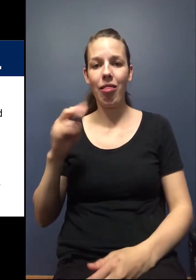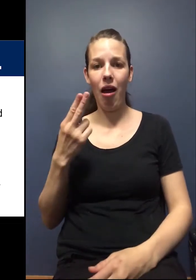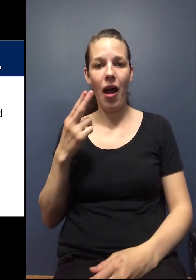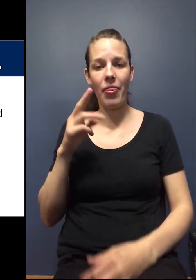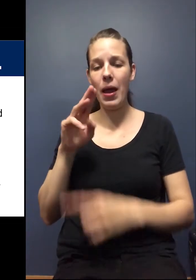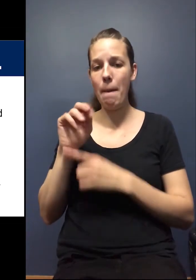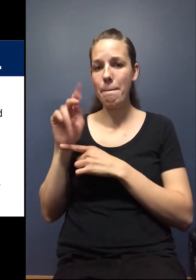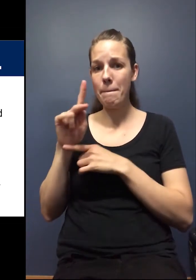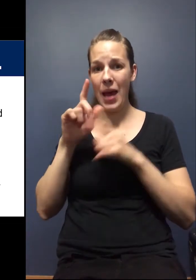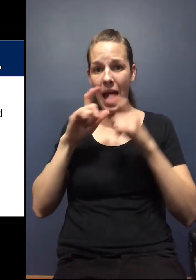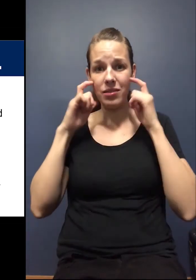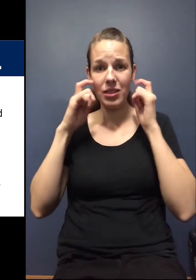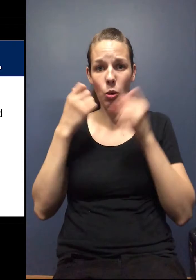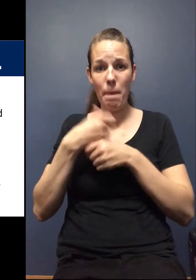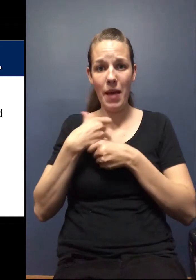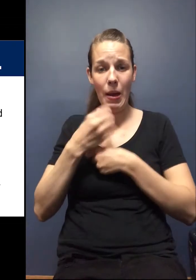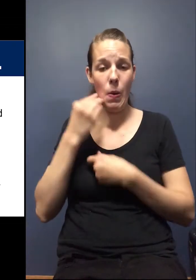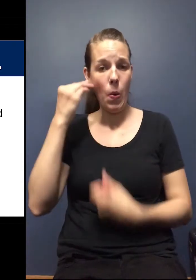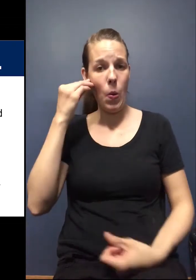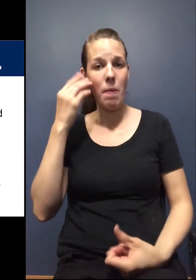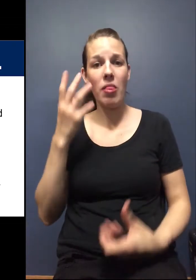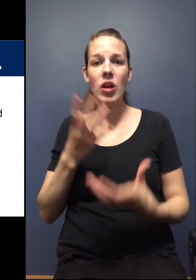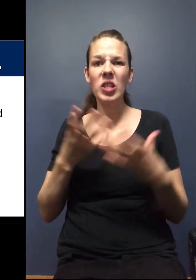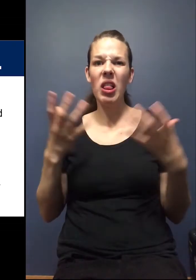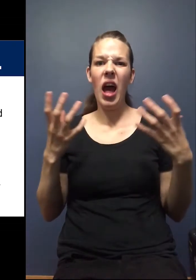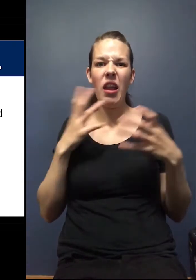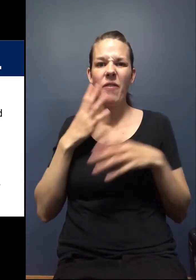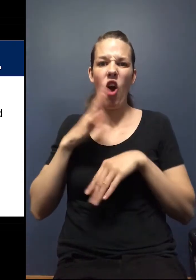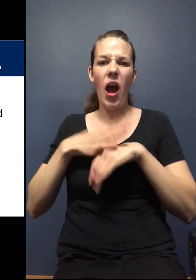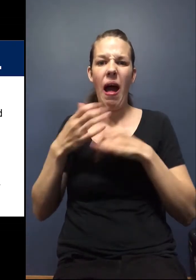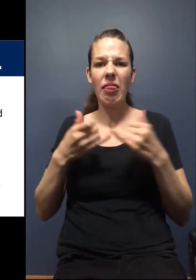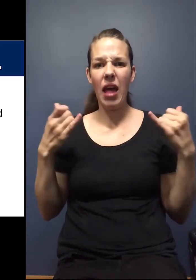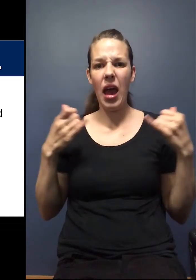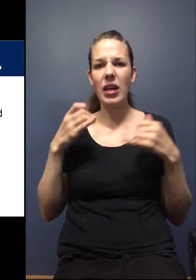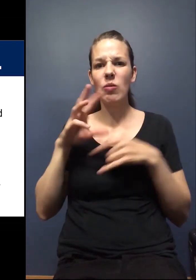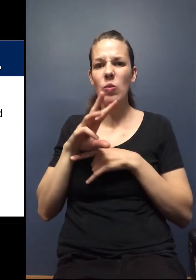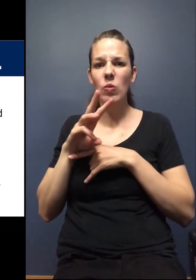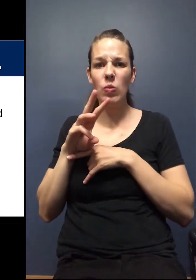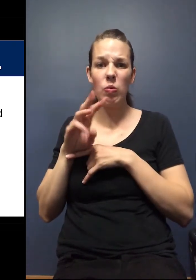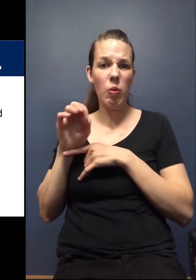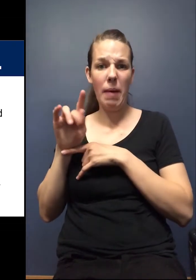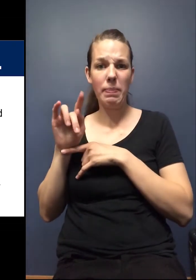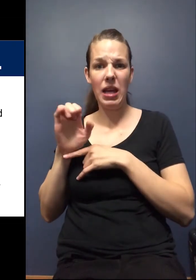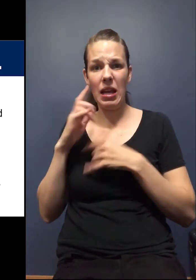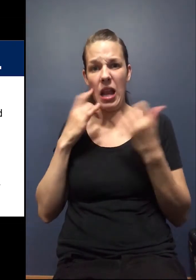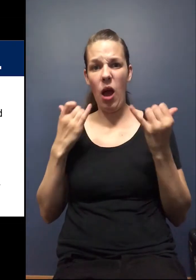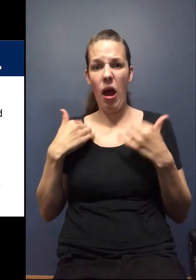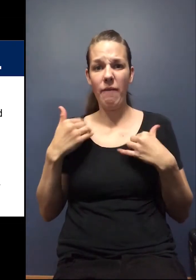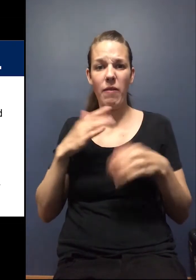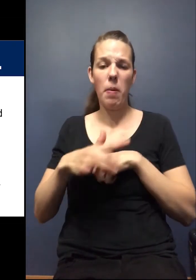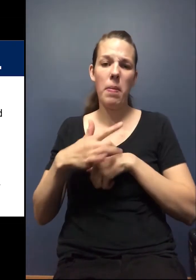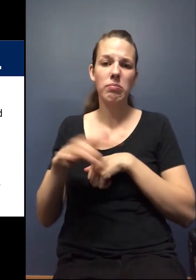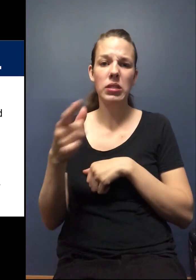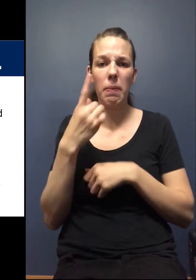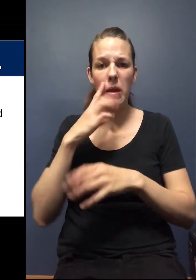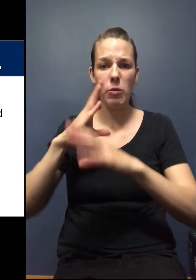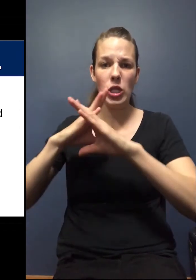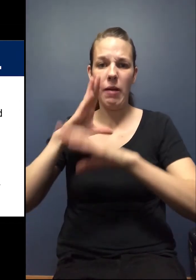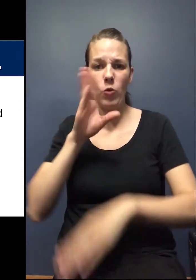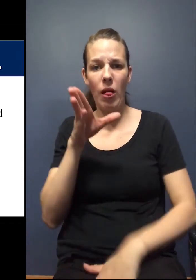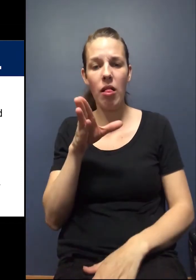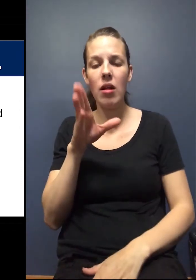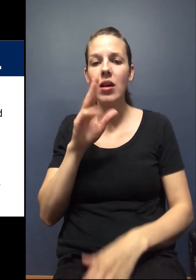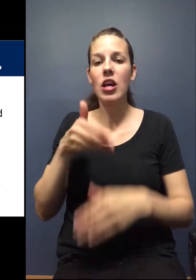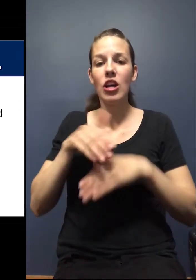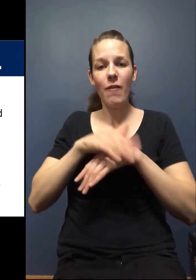individuals are making at home, there's a lot of online sites that now have those available, but you want something that is going to be protective. So